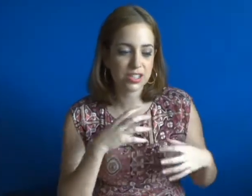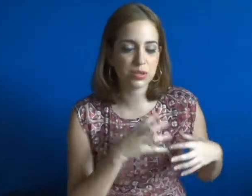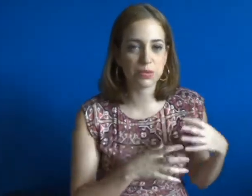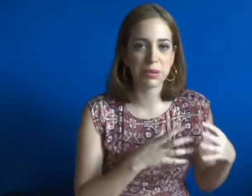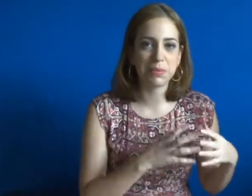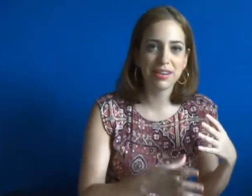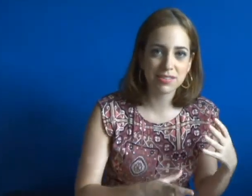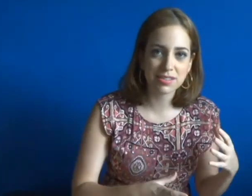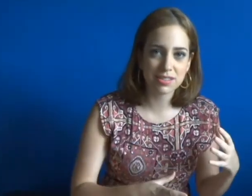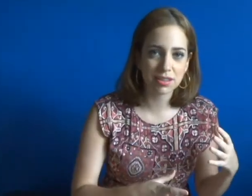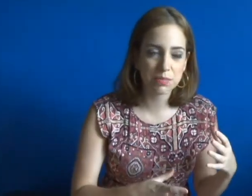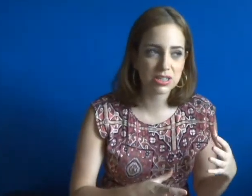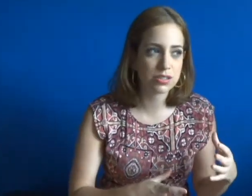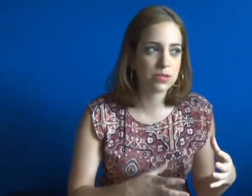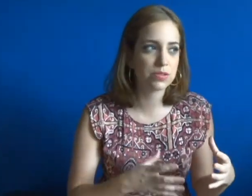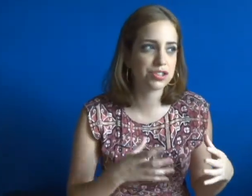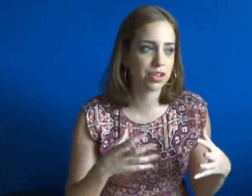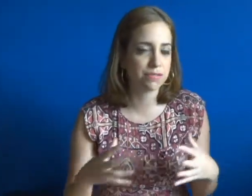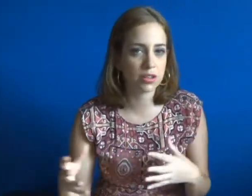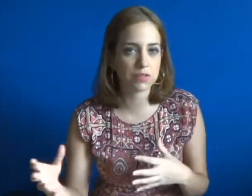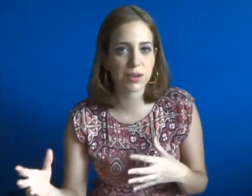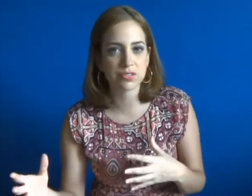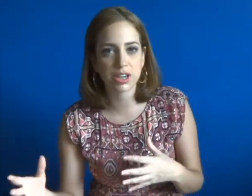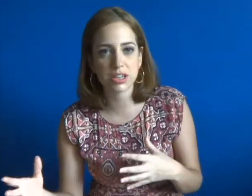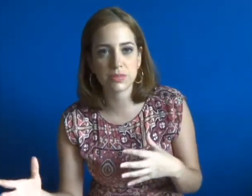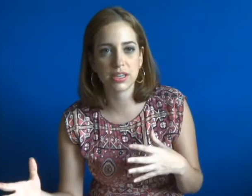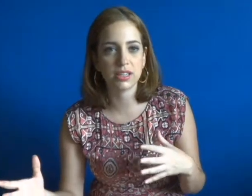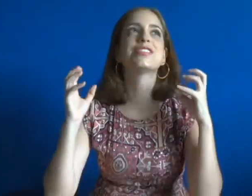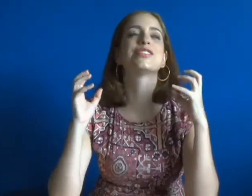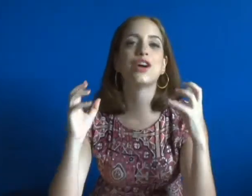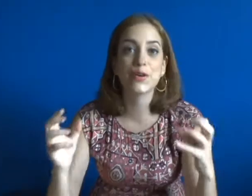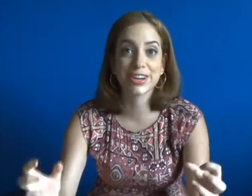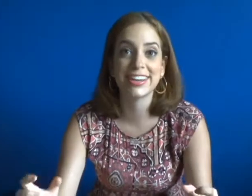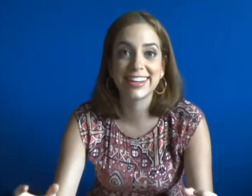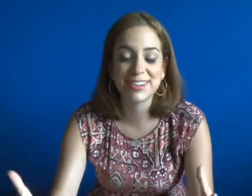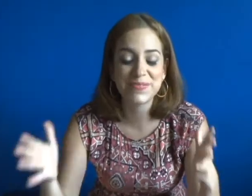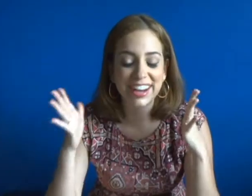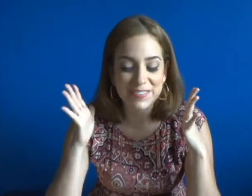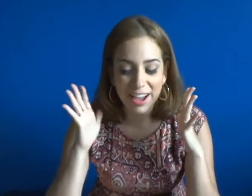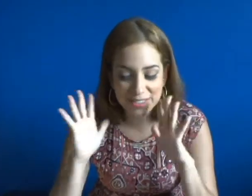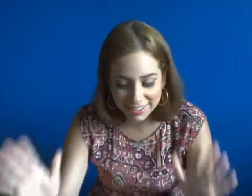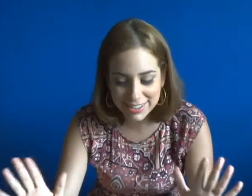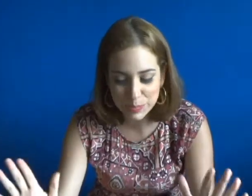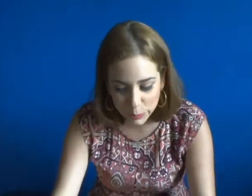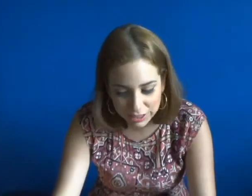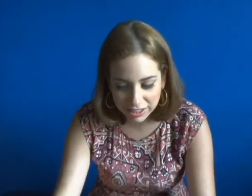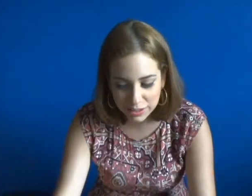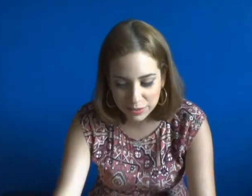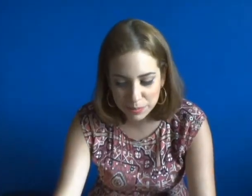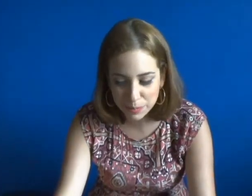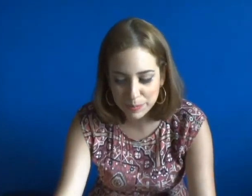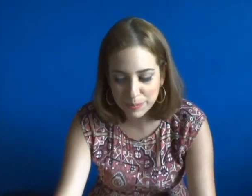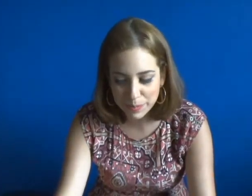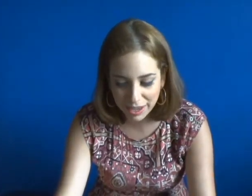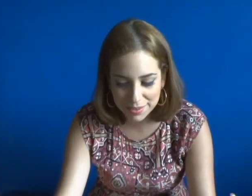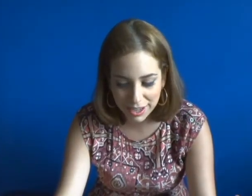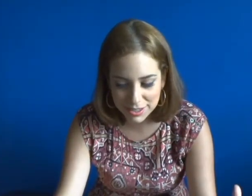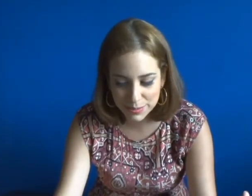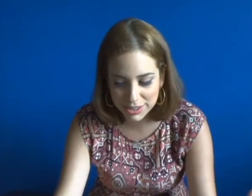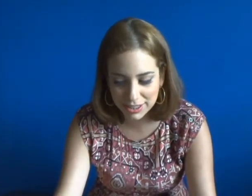should I do what my parents are telling me to do or should I follow my dreams? It was so good but I'm not gonna spoil you but I just want